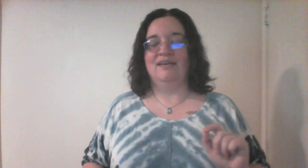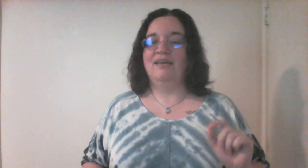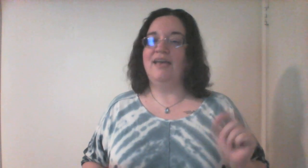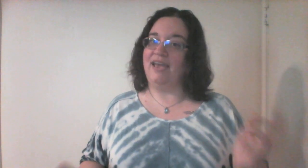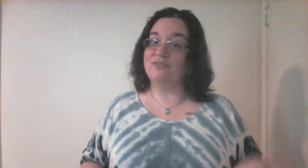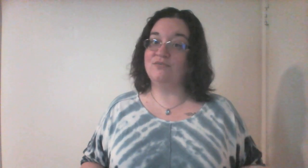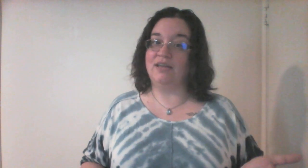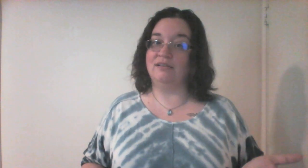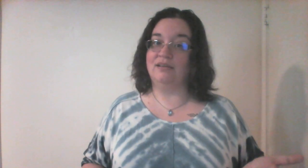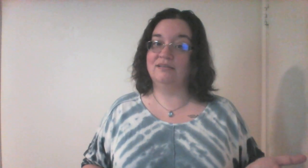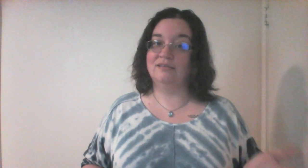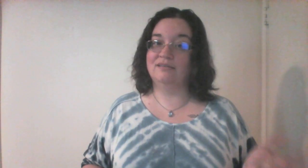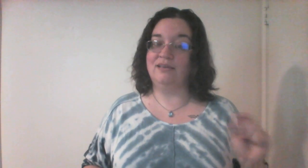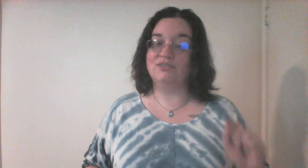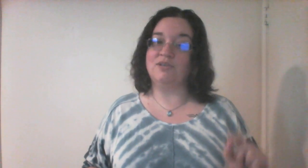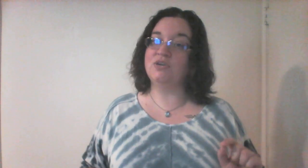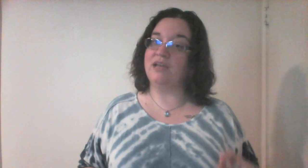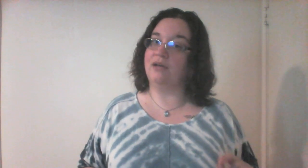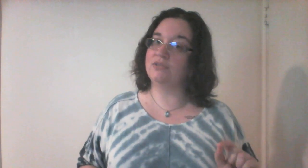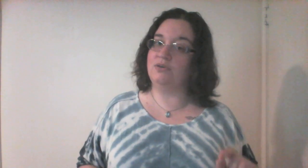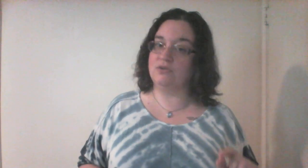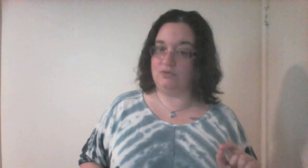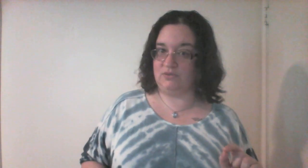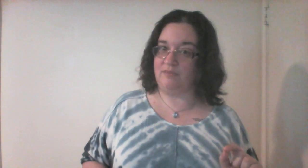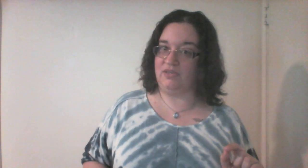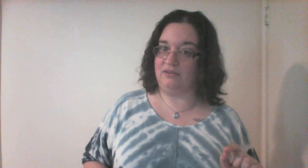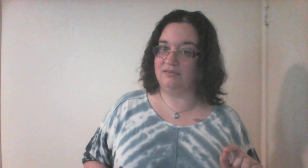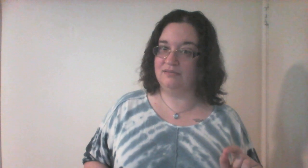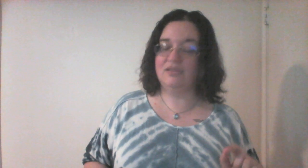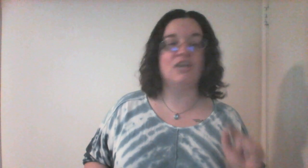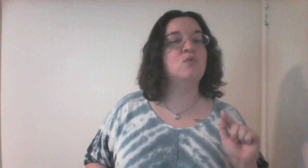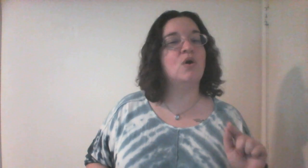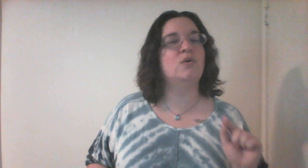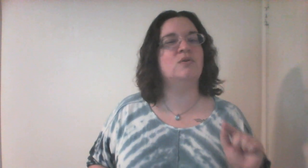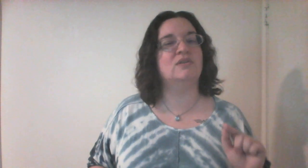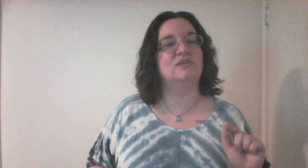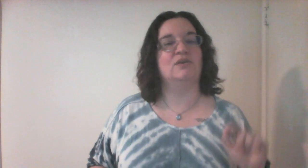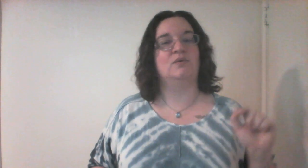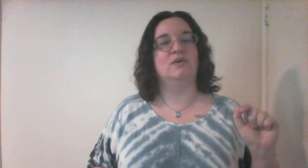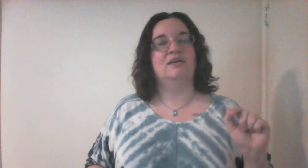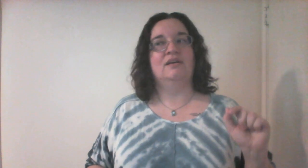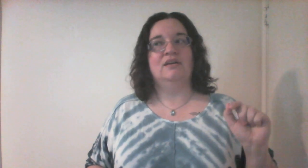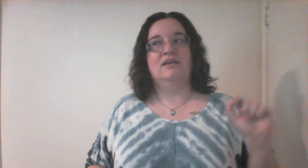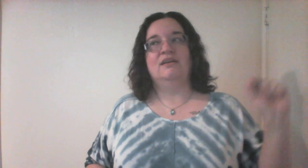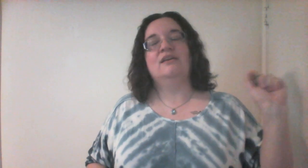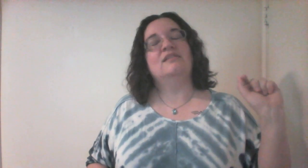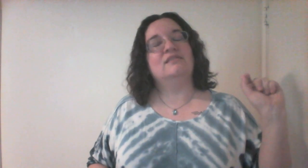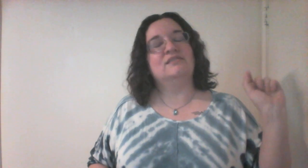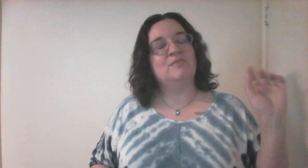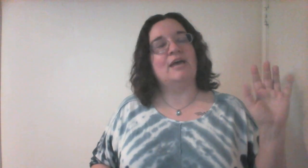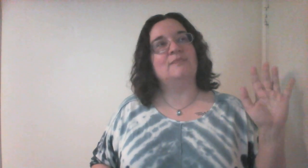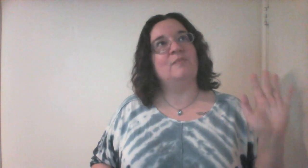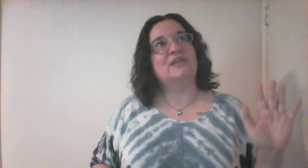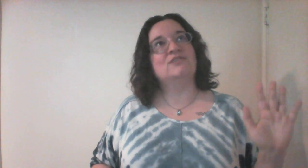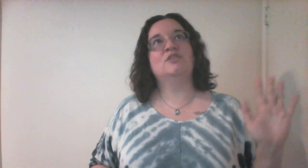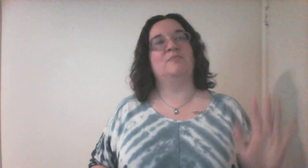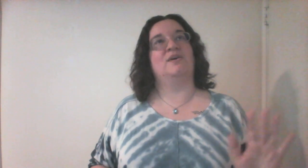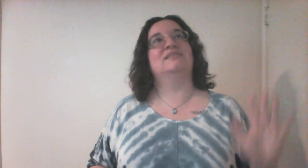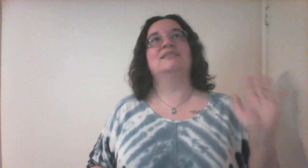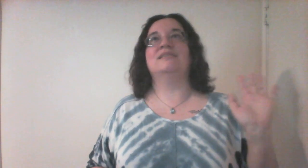And finally, if someone doubts that you can do something that you know you can do, sometimes the best response is a